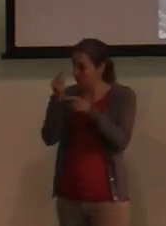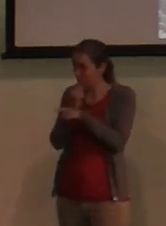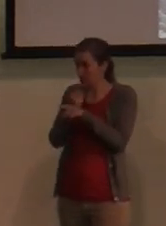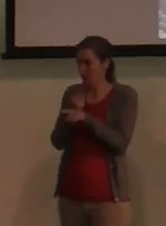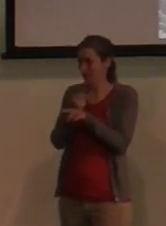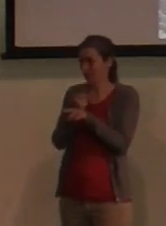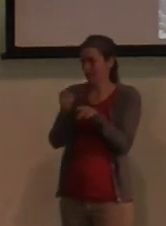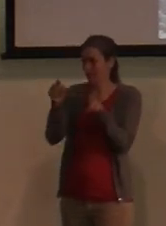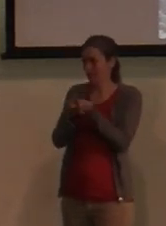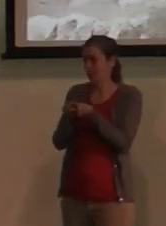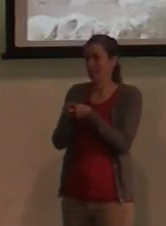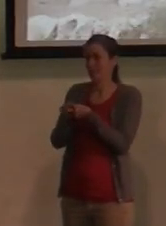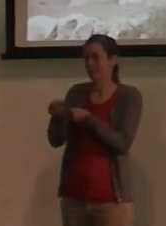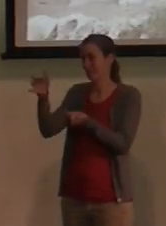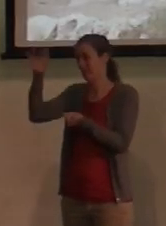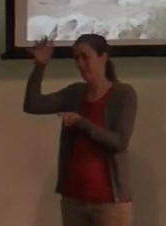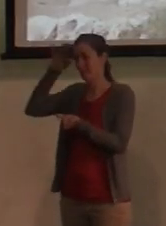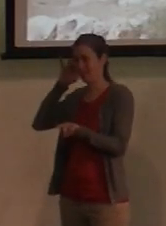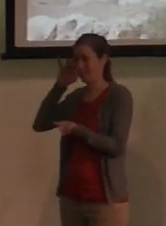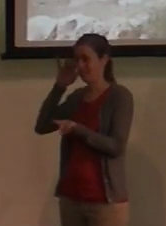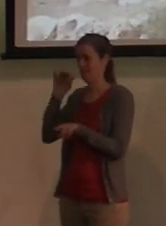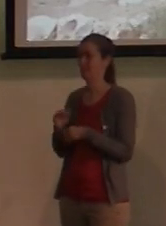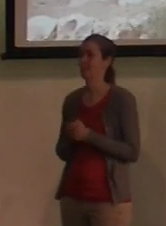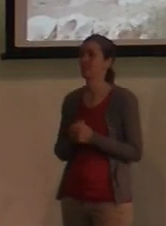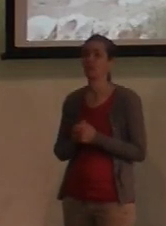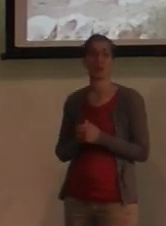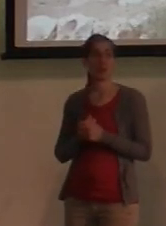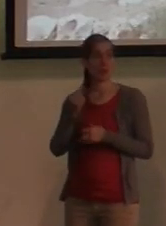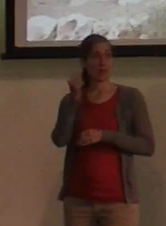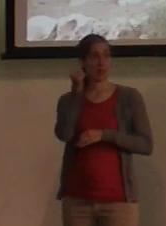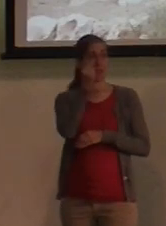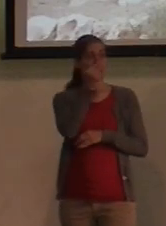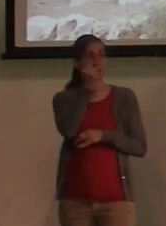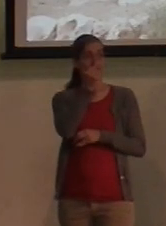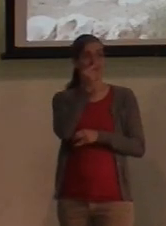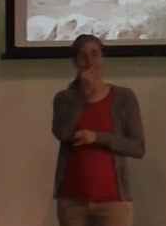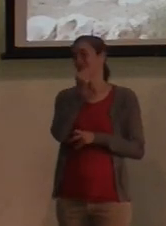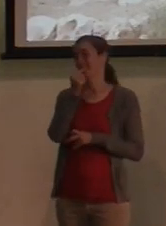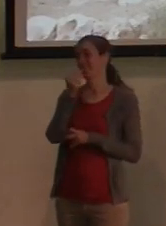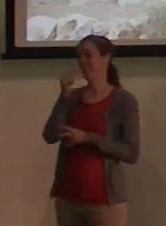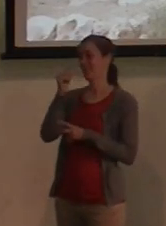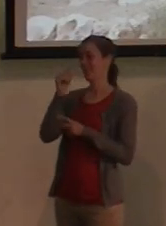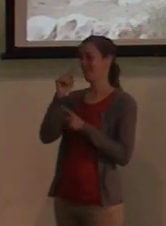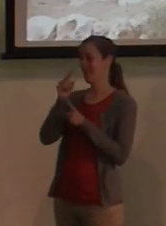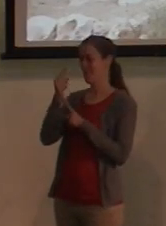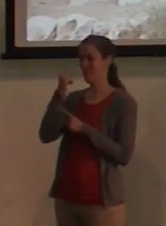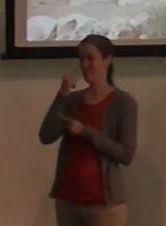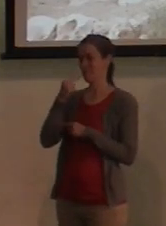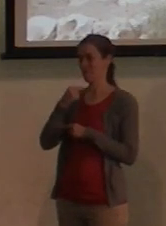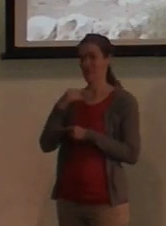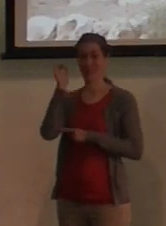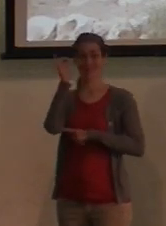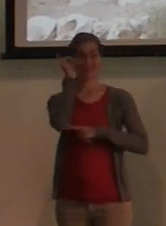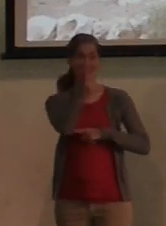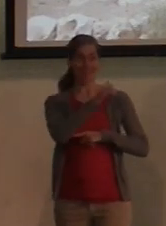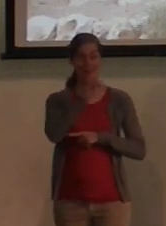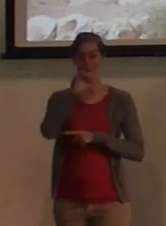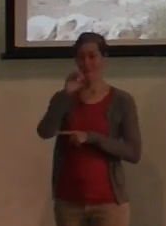were years and years ago. And this was a moment for me, that is an olive tree.